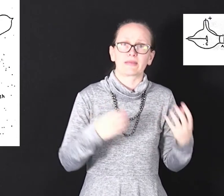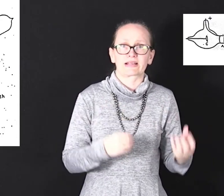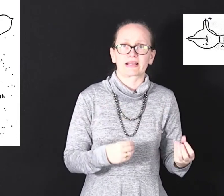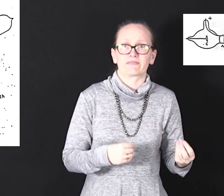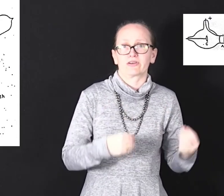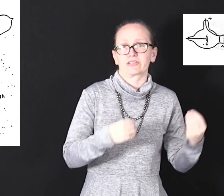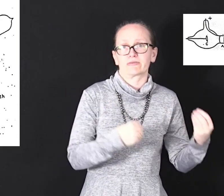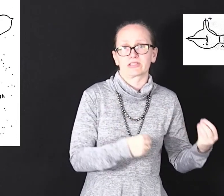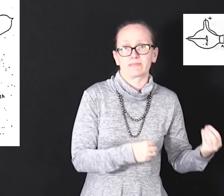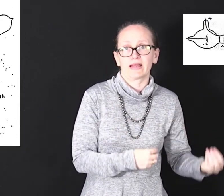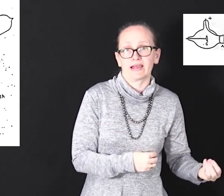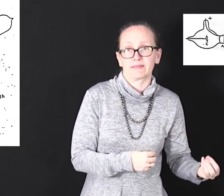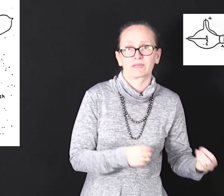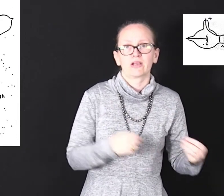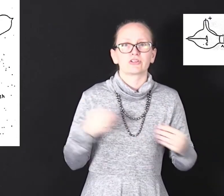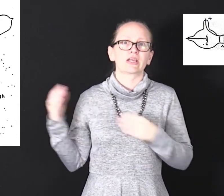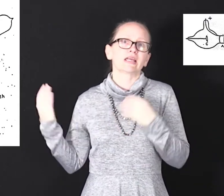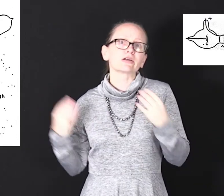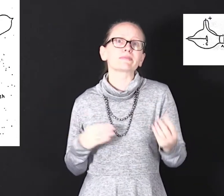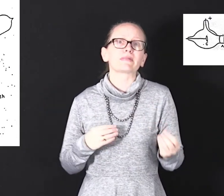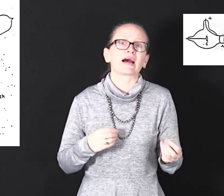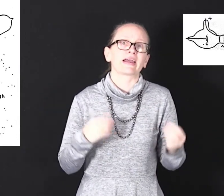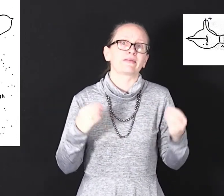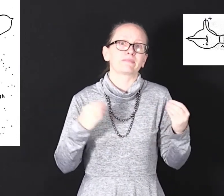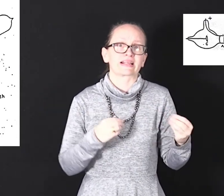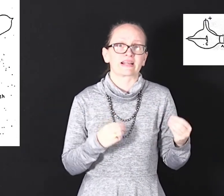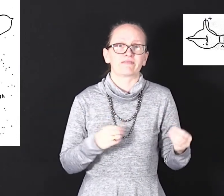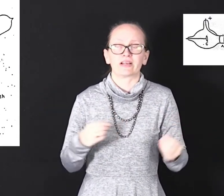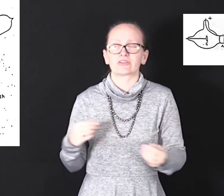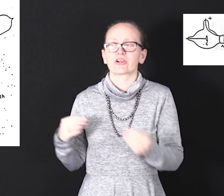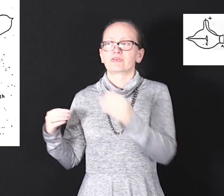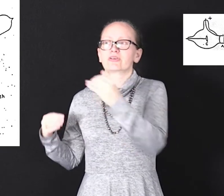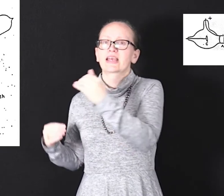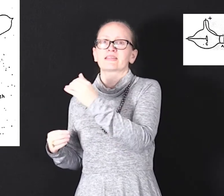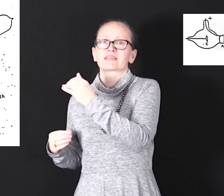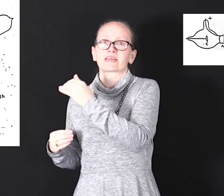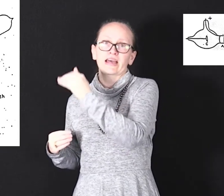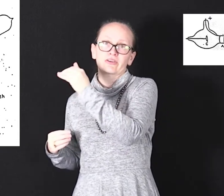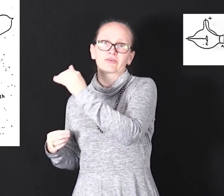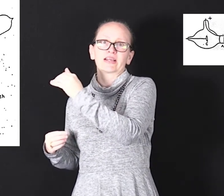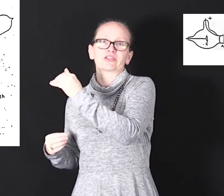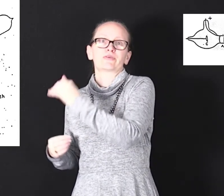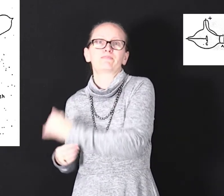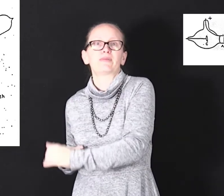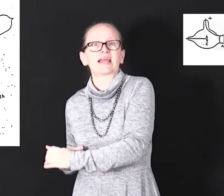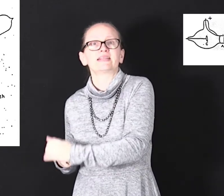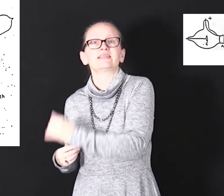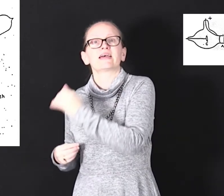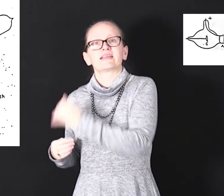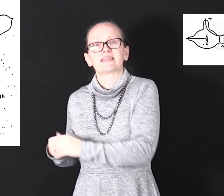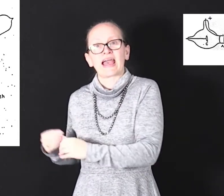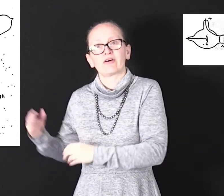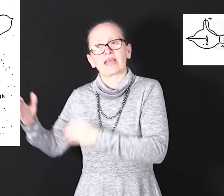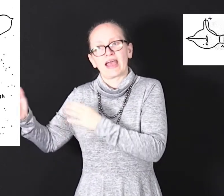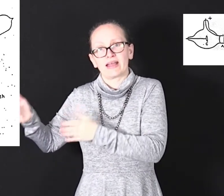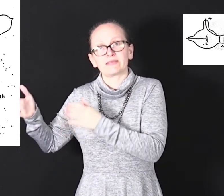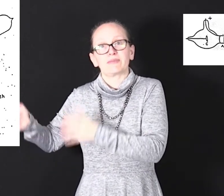magnetic fields he was applying. So he could apply magnetic fields to get the cathode rays to bend down and be